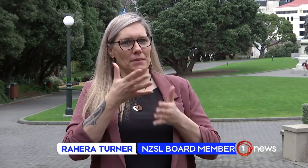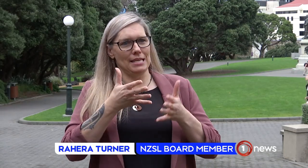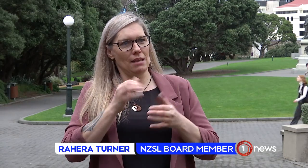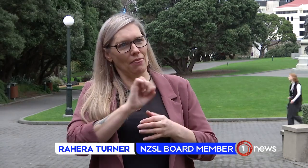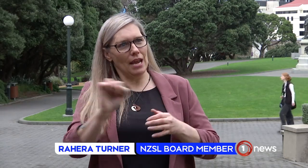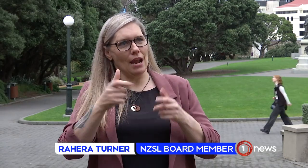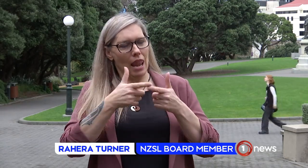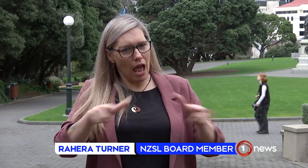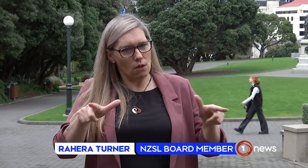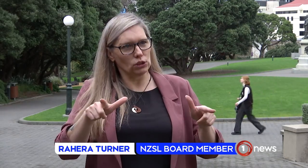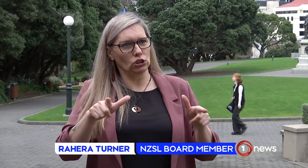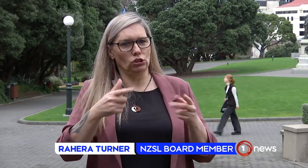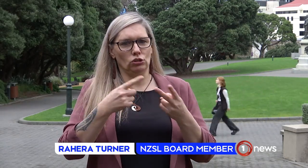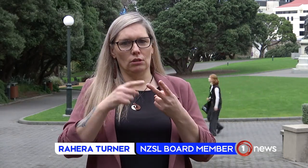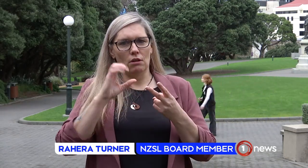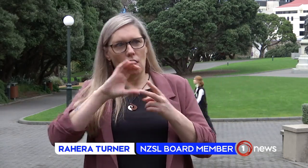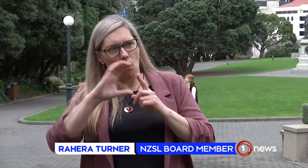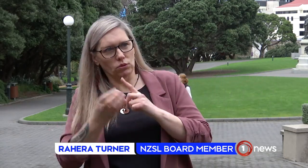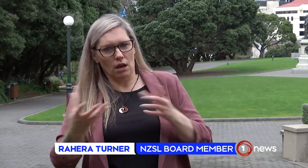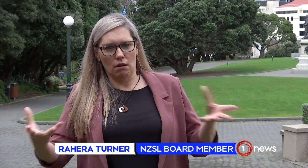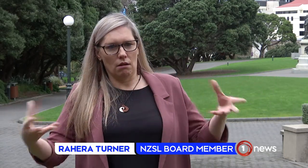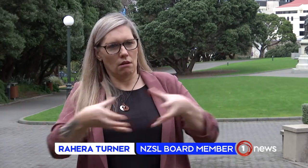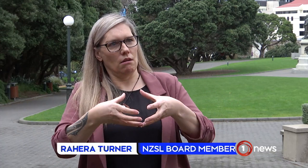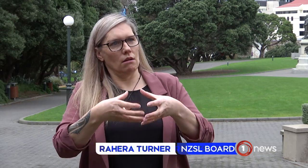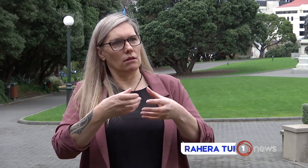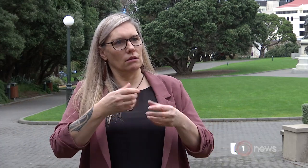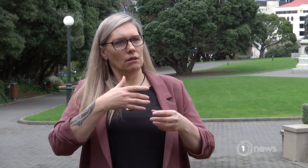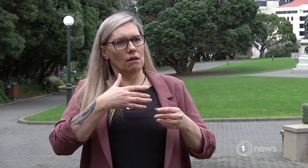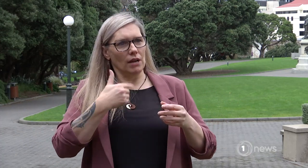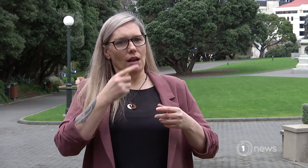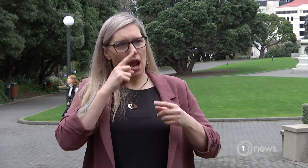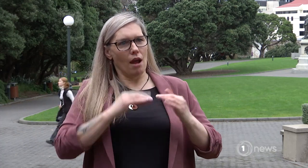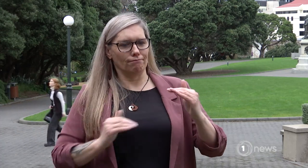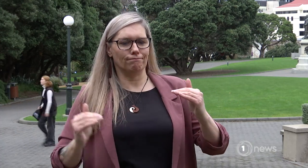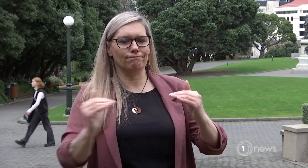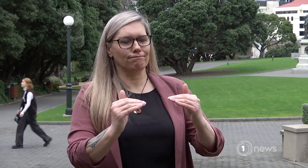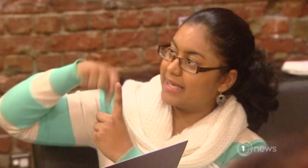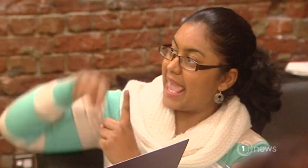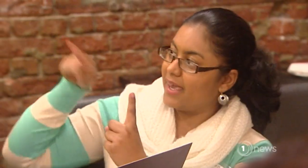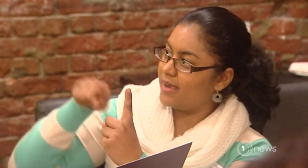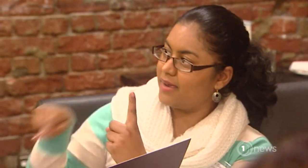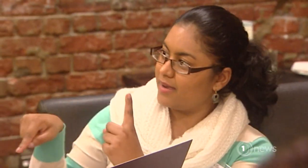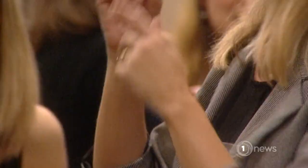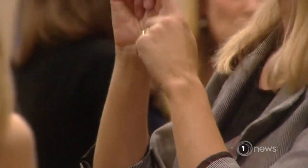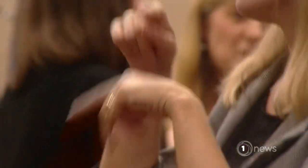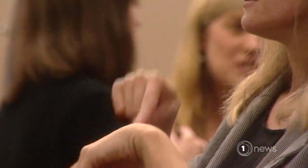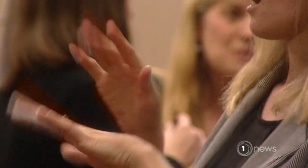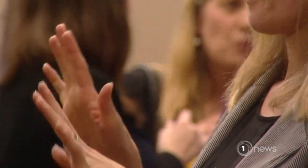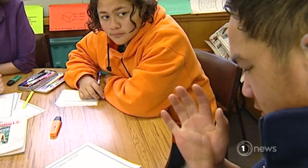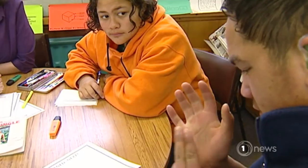their language, their cultural dynamics can be seen on par. With hopes that'll help address a lack of